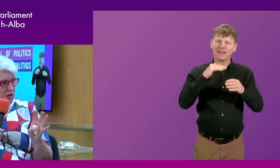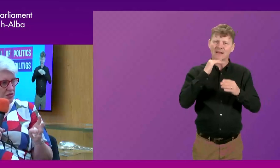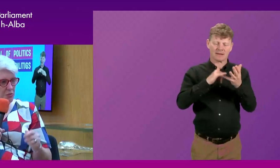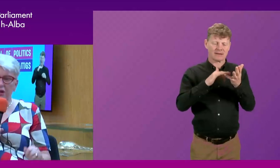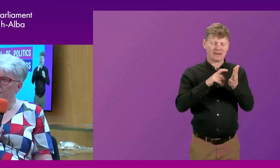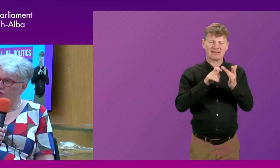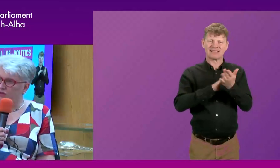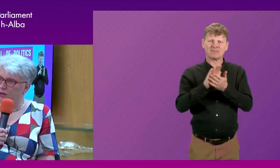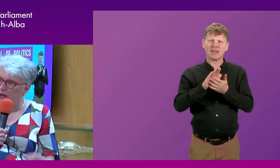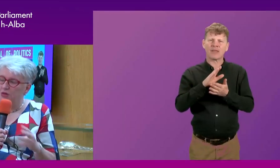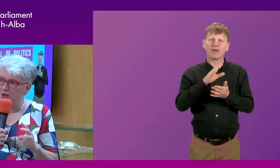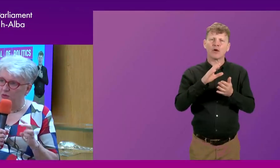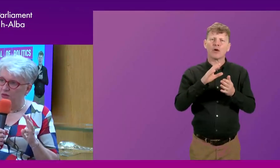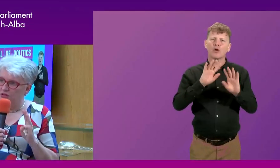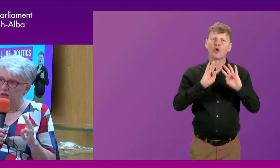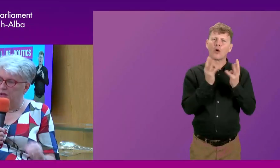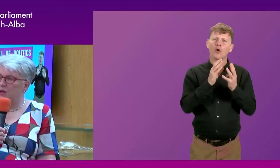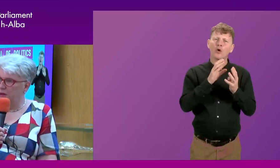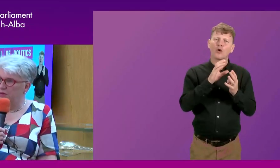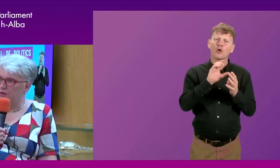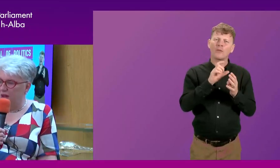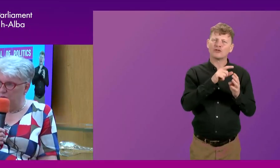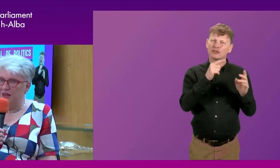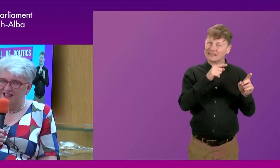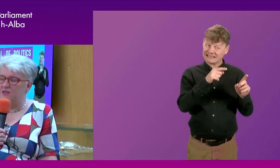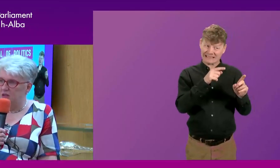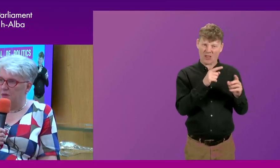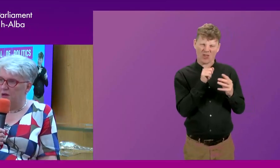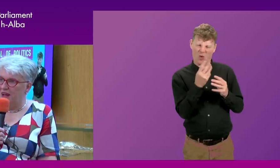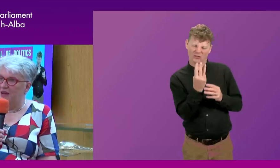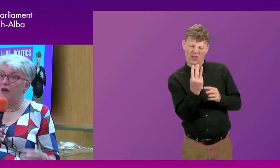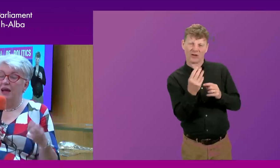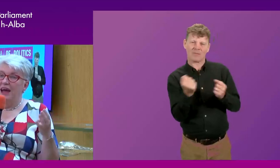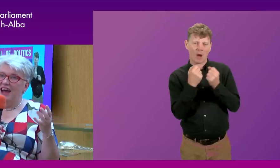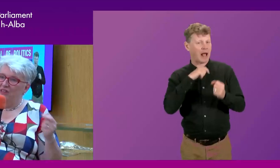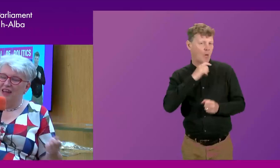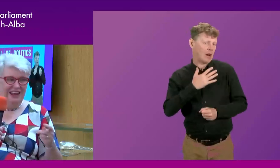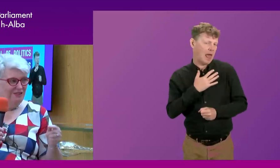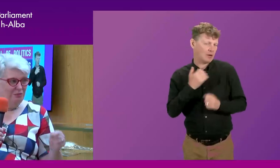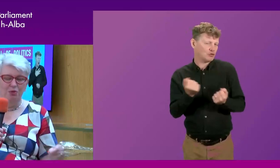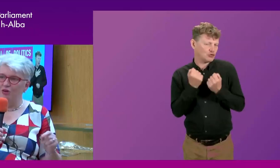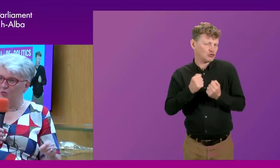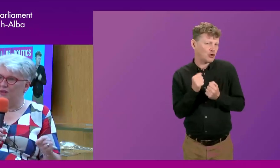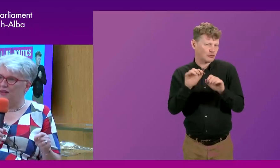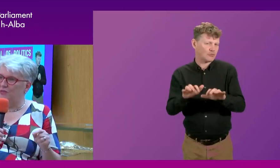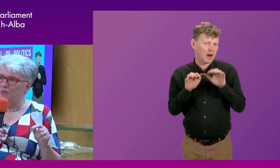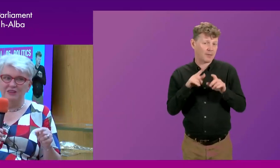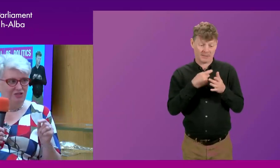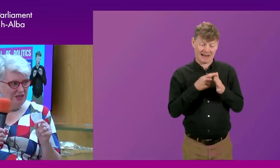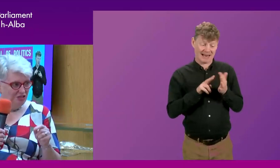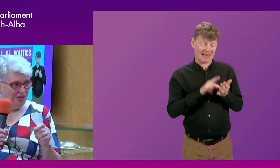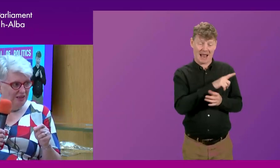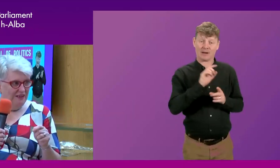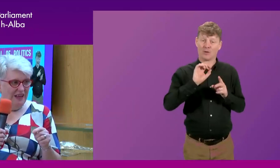or something around those times. But I would have said those are three powers I would like to see the parliament have. And I think Ken's important word is